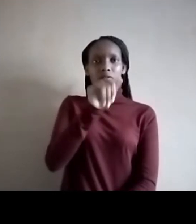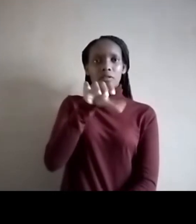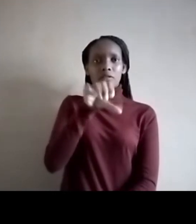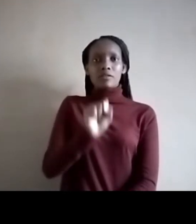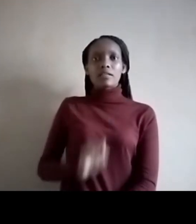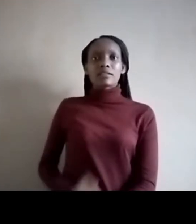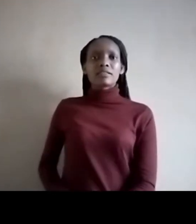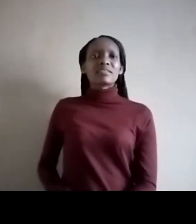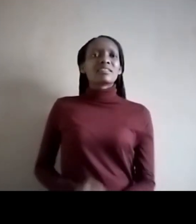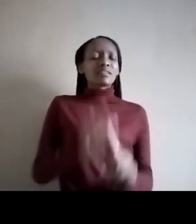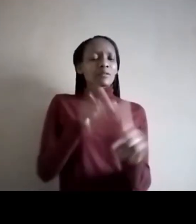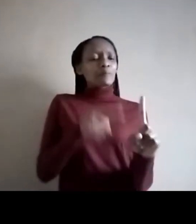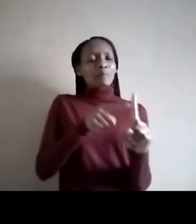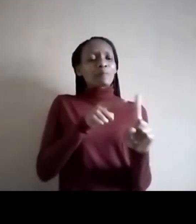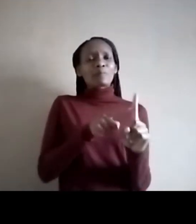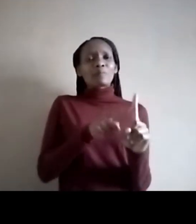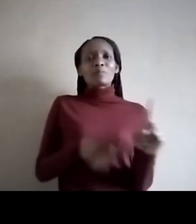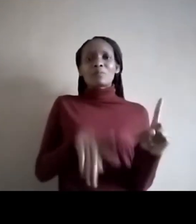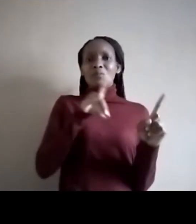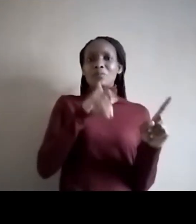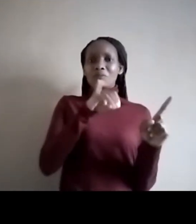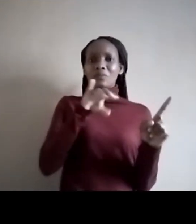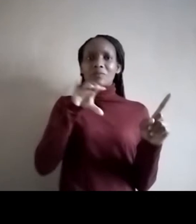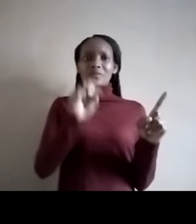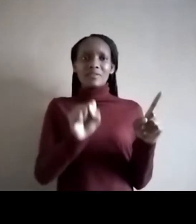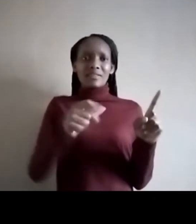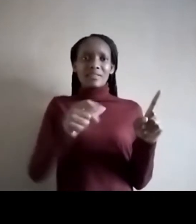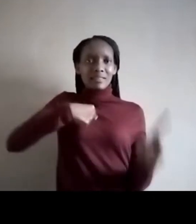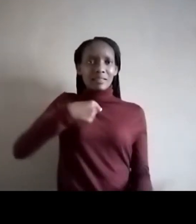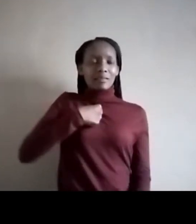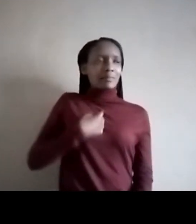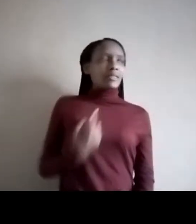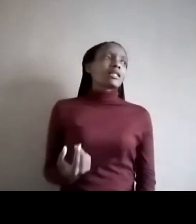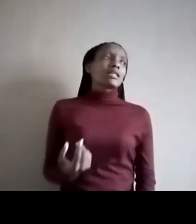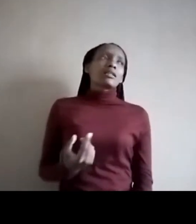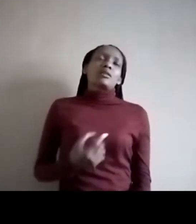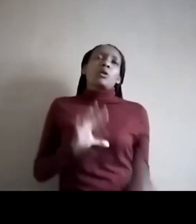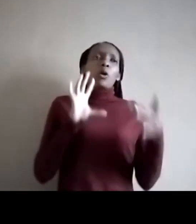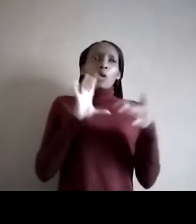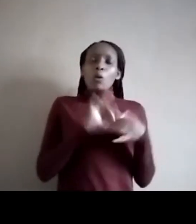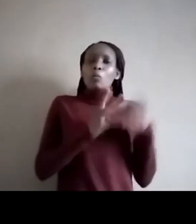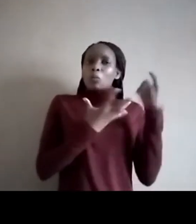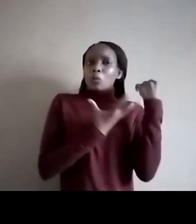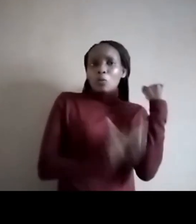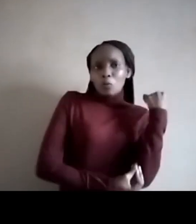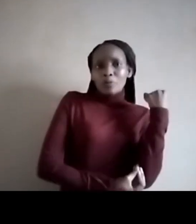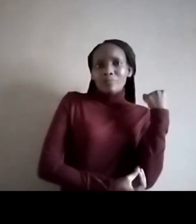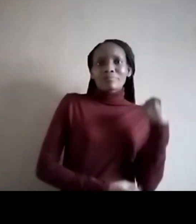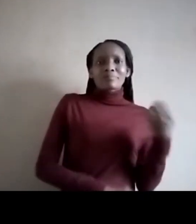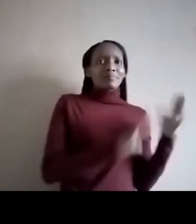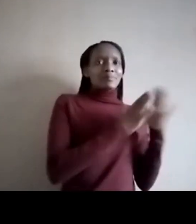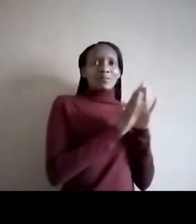going back with the DIS. I am disadvantaged. I come from a community that was disenfranchised.